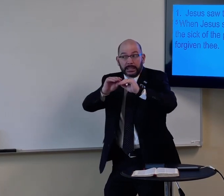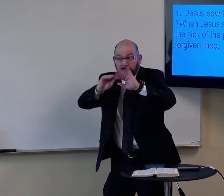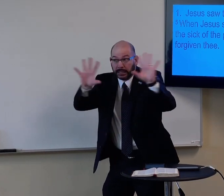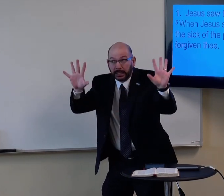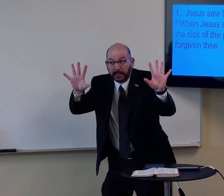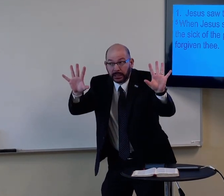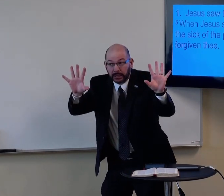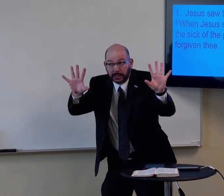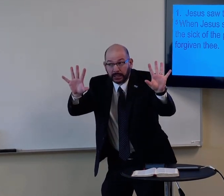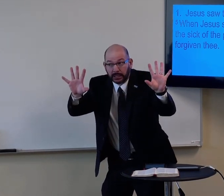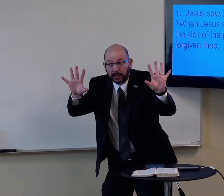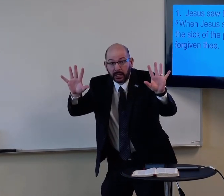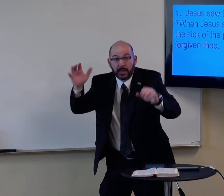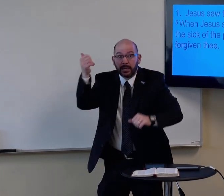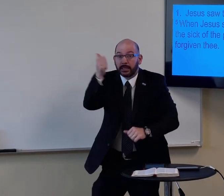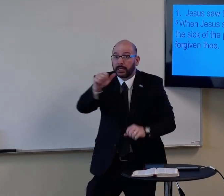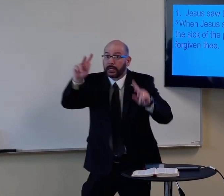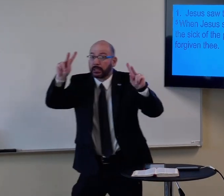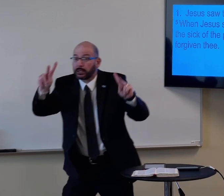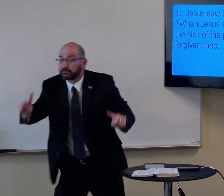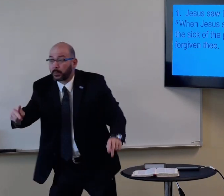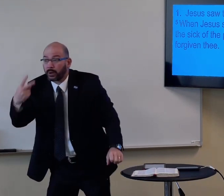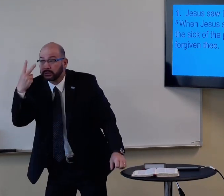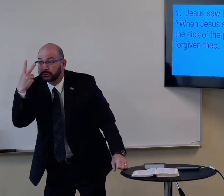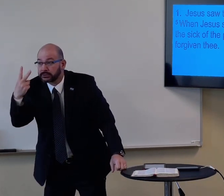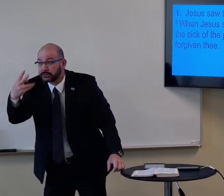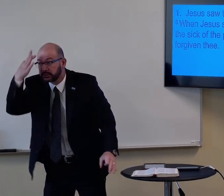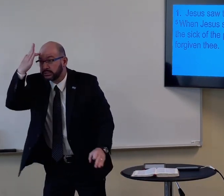So it's clear that any person,